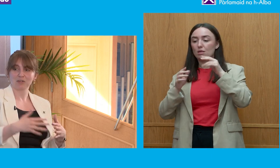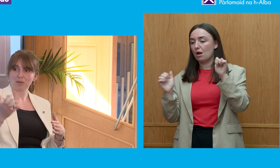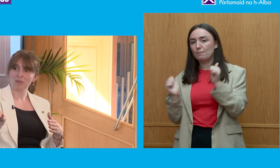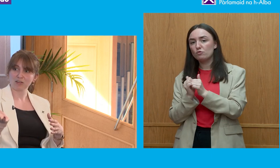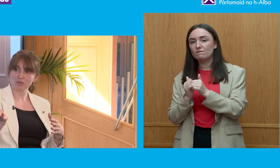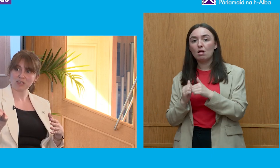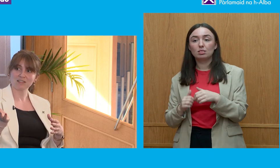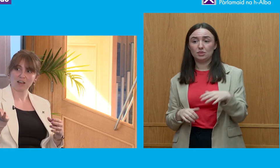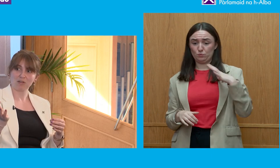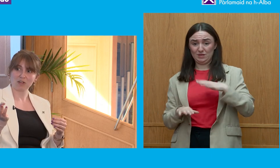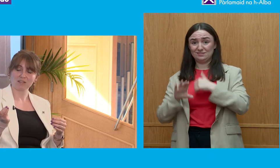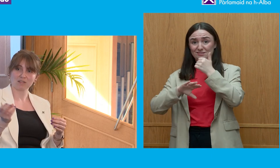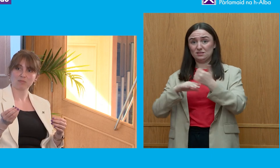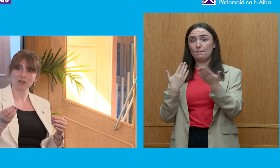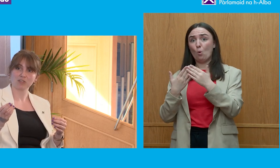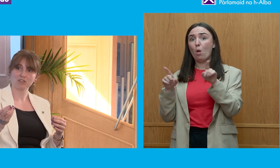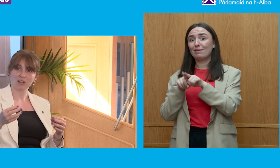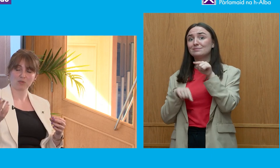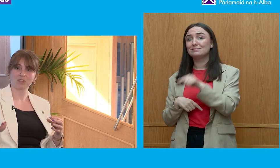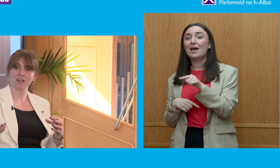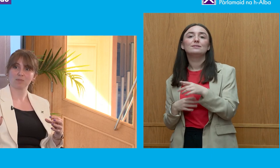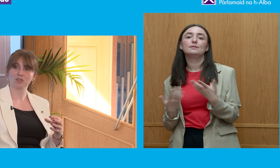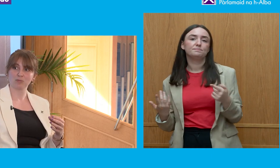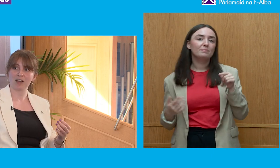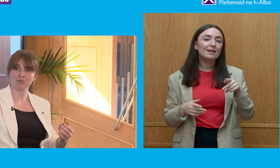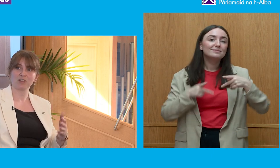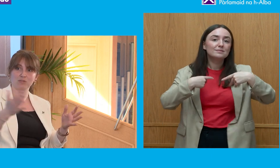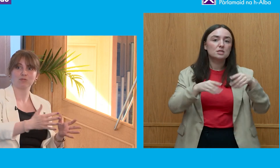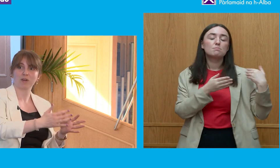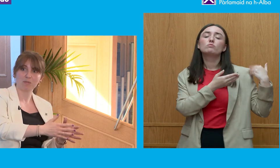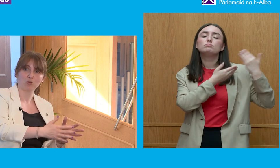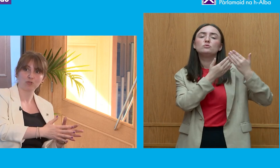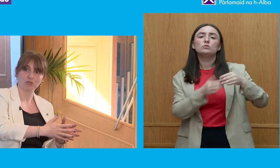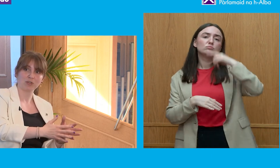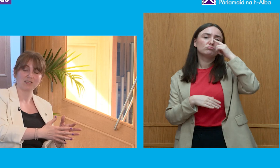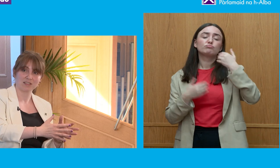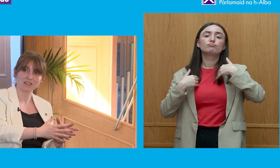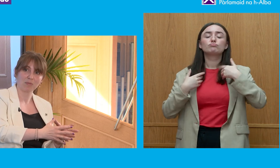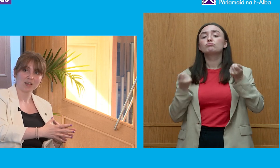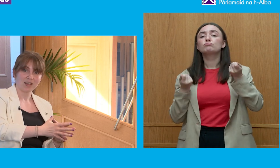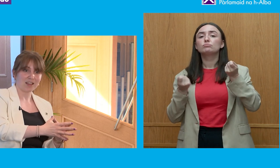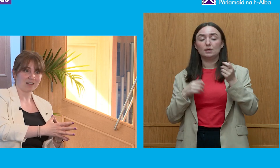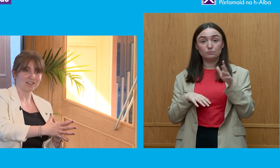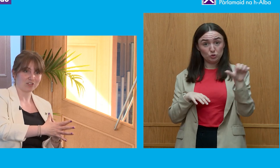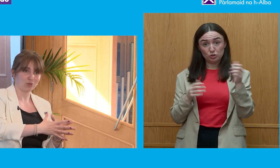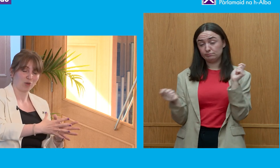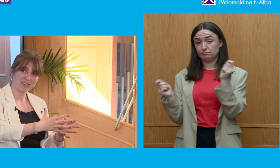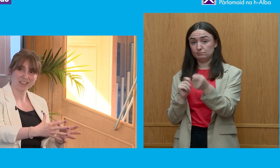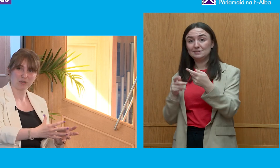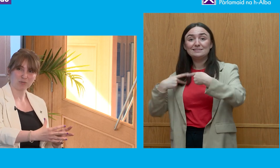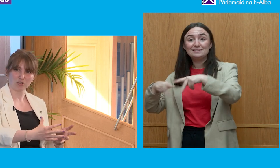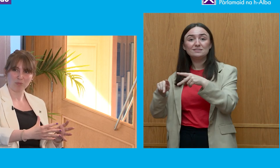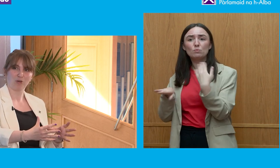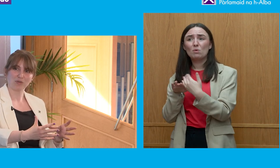place and kind of coming back to what Ian said around that's what it was set up to do but actually we need to move way more to a system that just